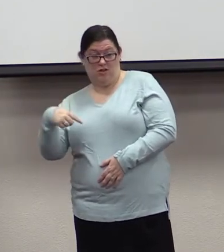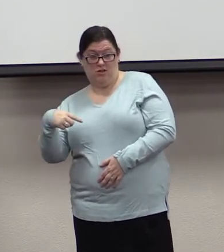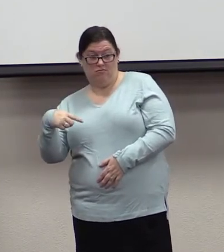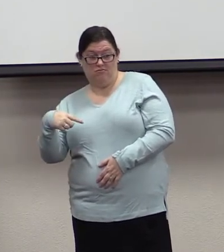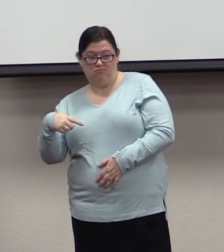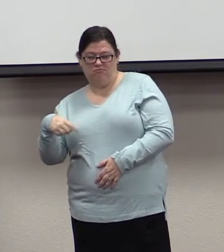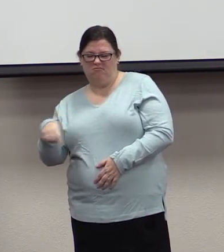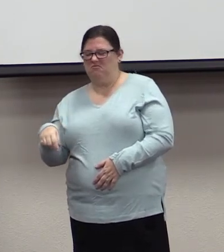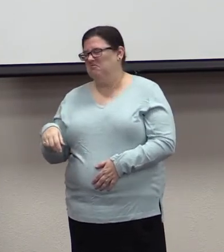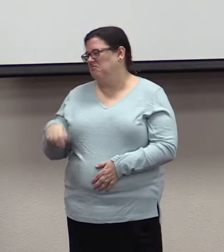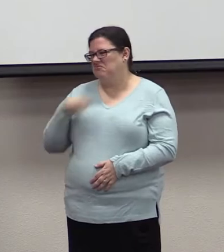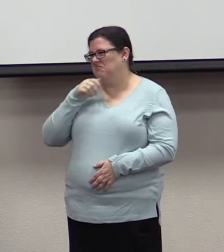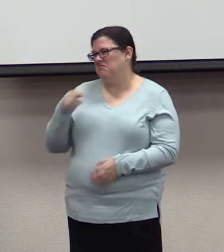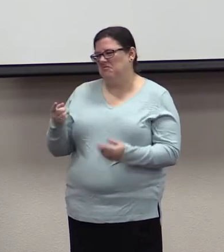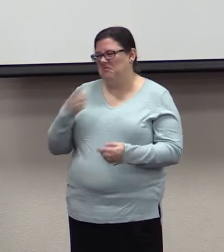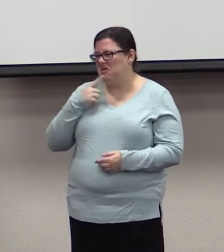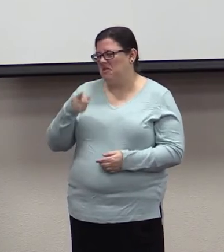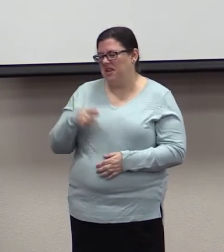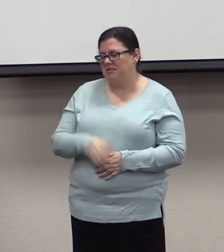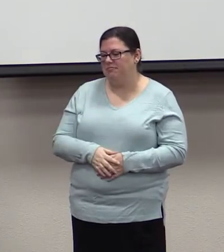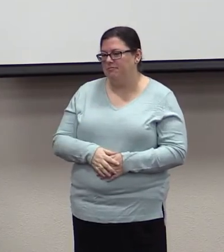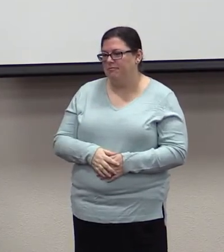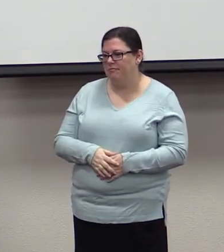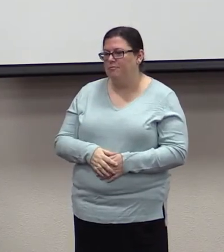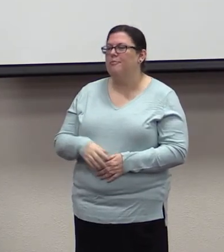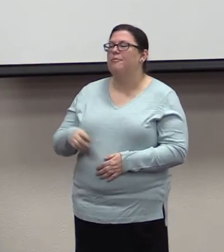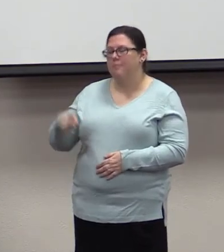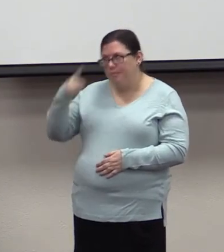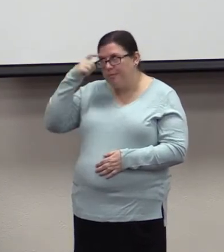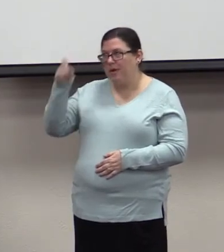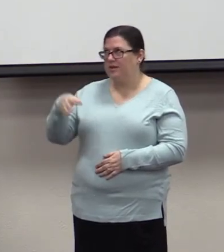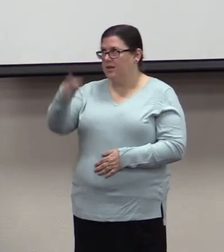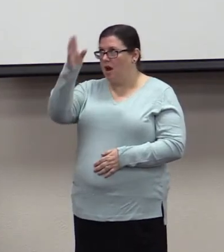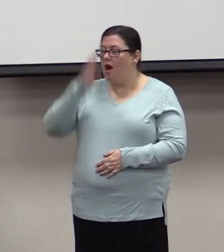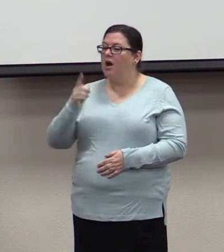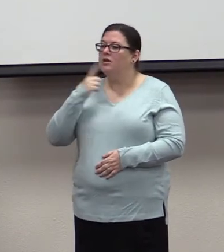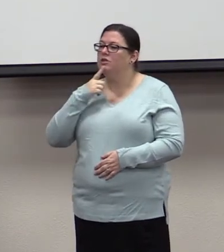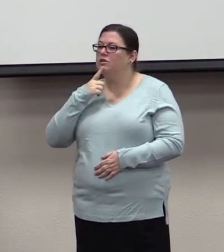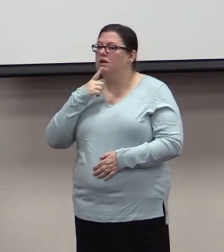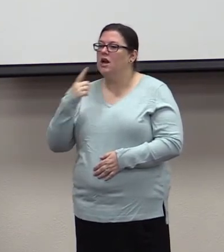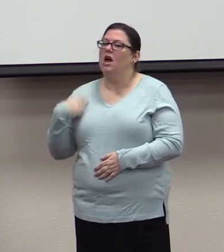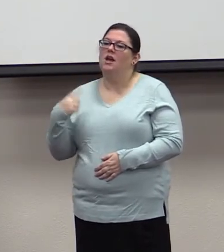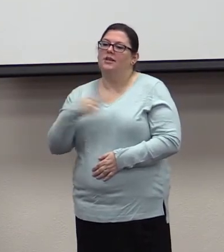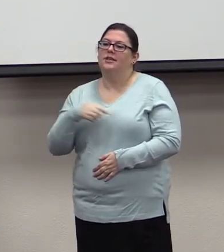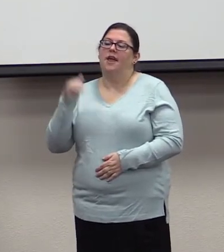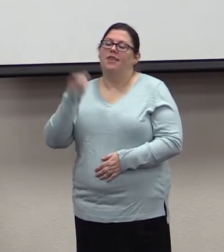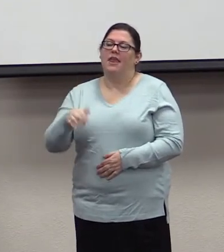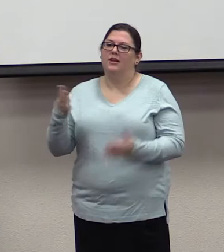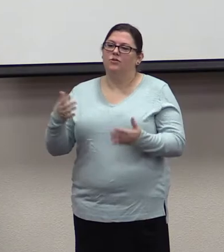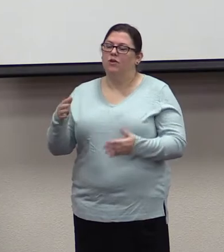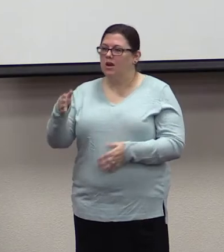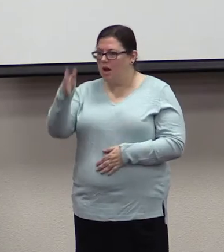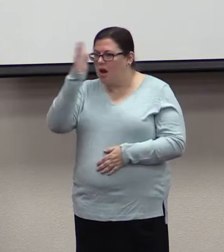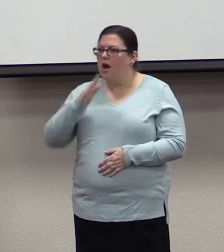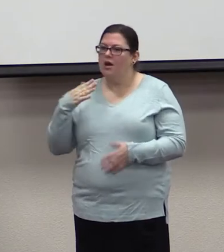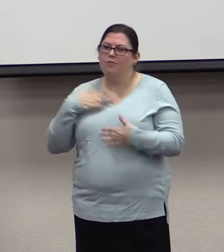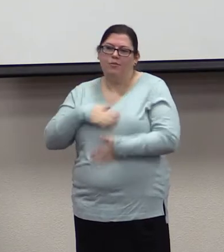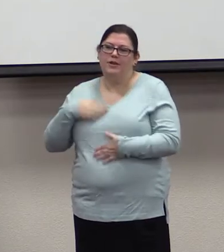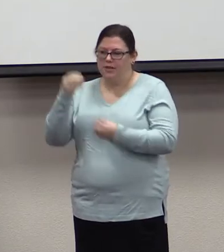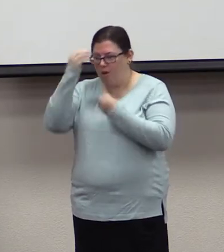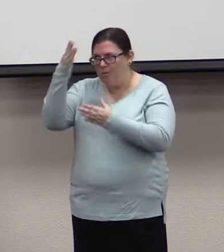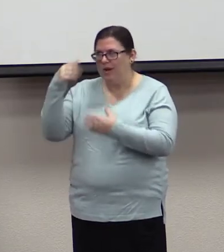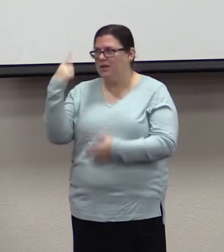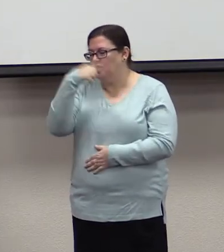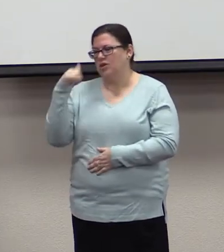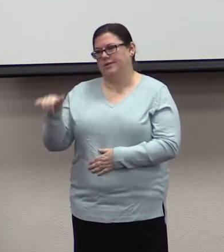Not really. But because God told us that's what God-pleasing obedience looks like. My